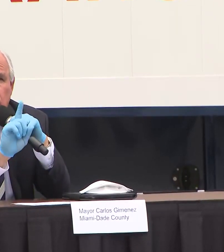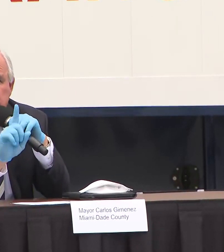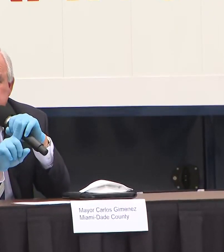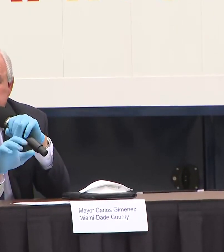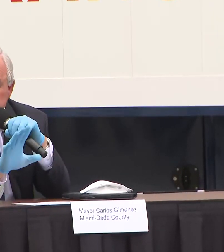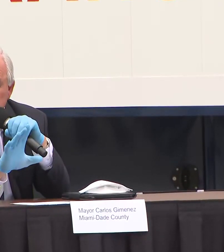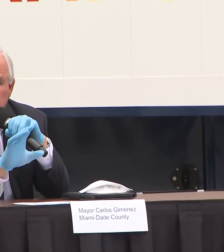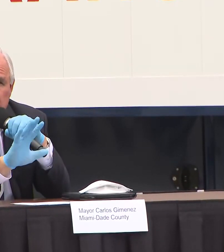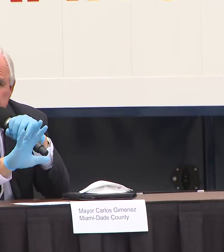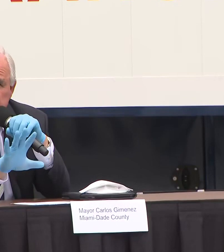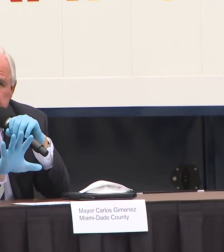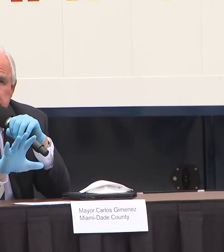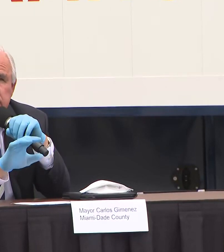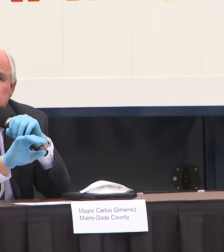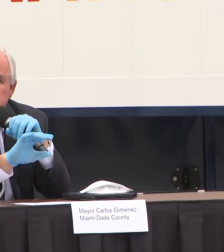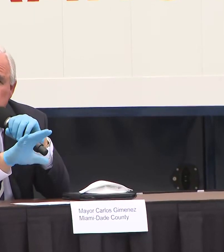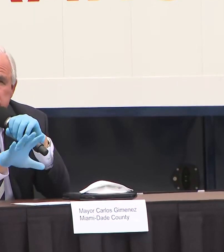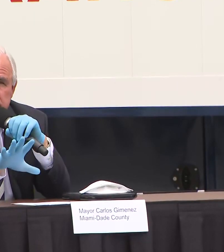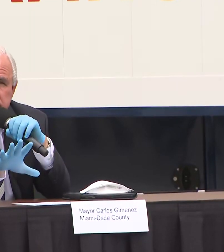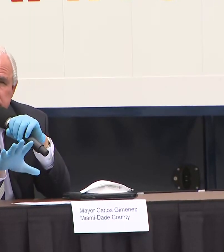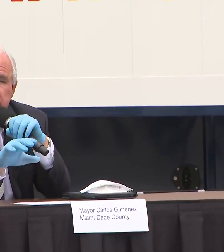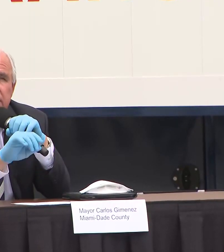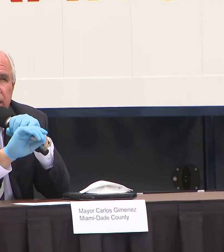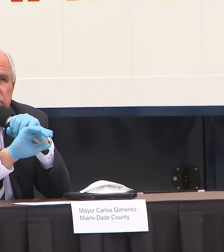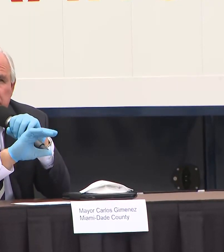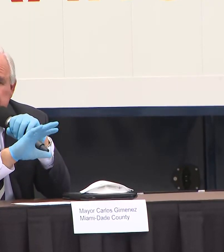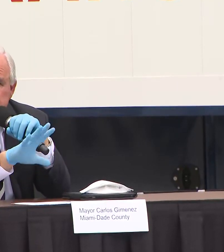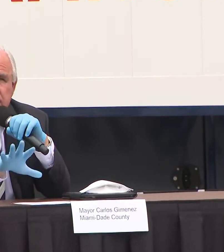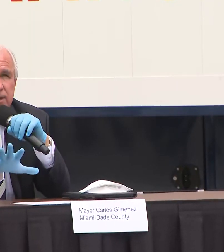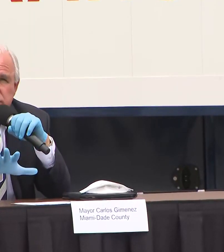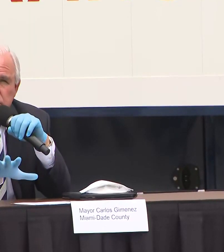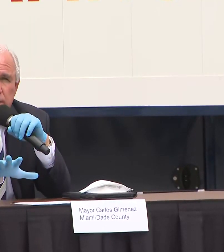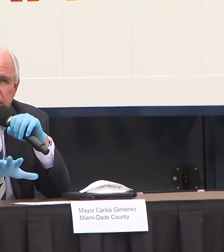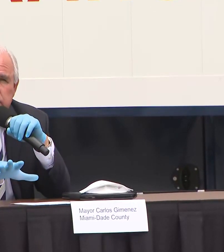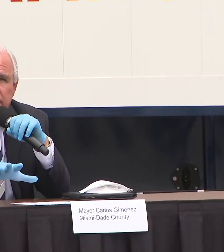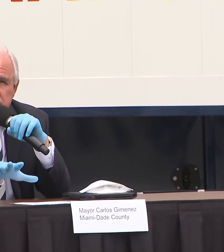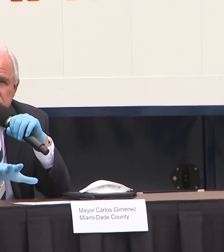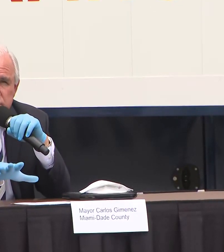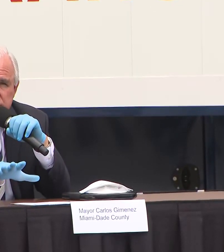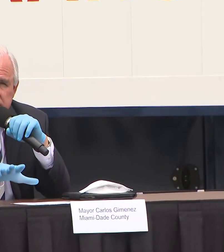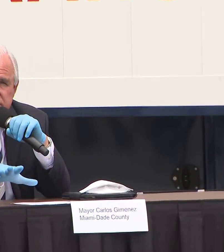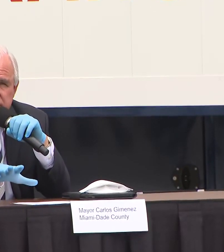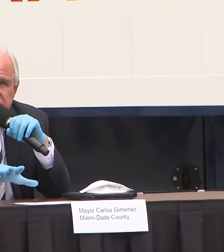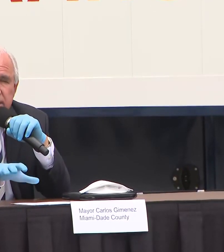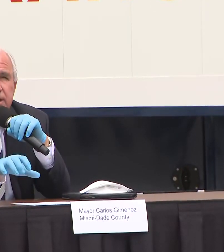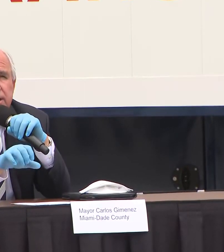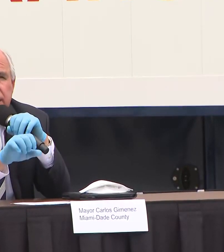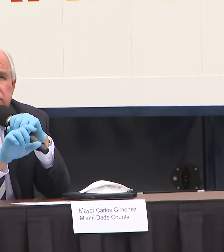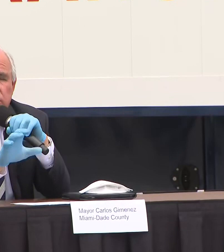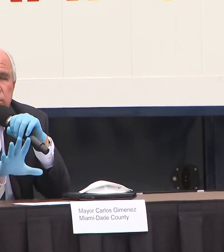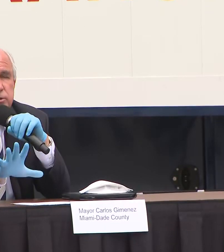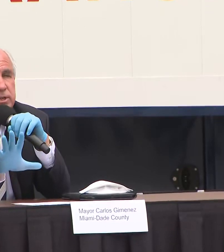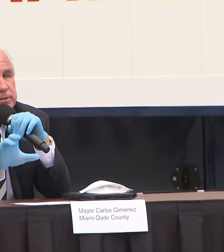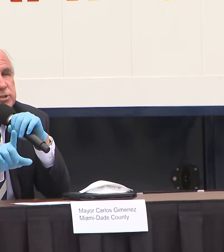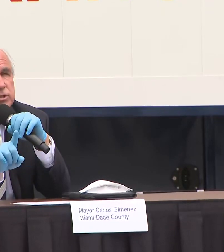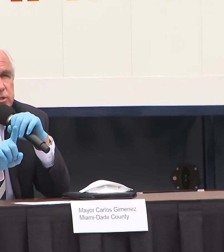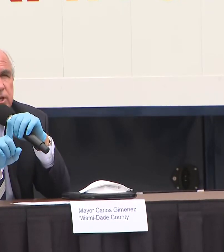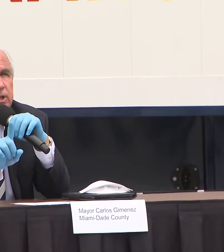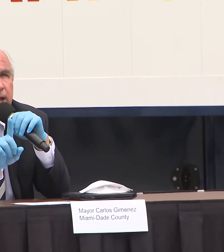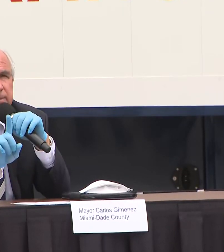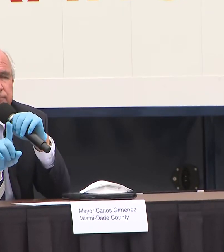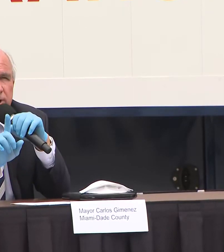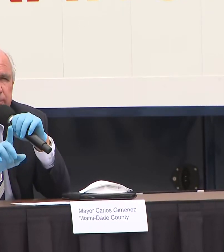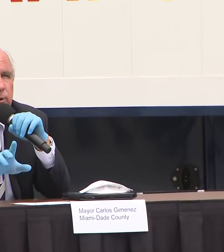and so our sites are a lot different there's 26 of them everybody has got to practice social distancing and so you'll see it